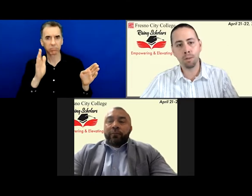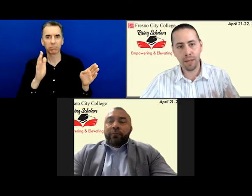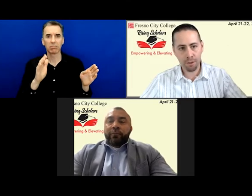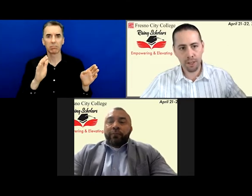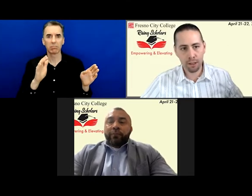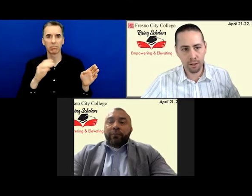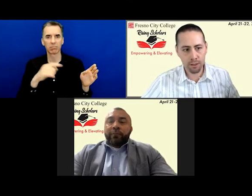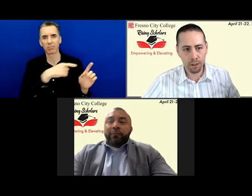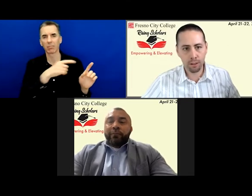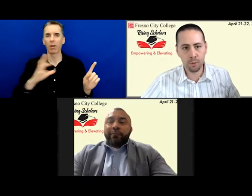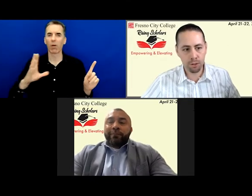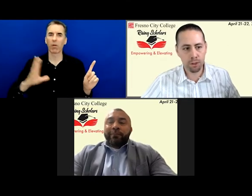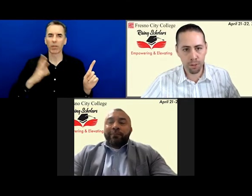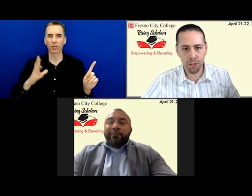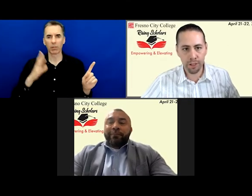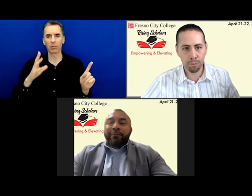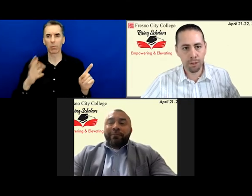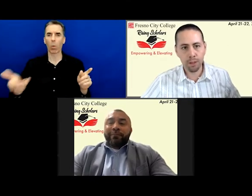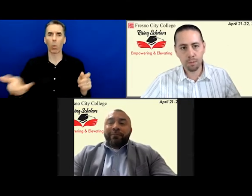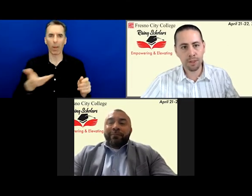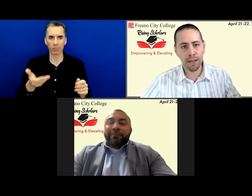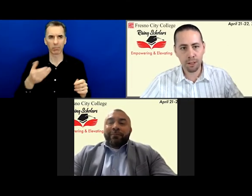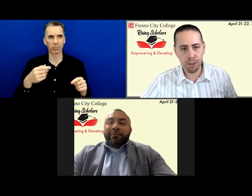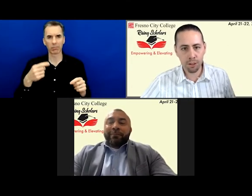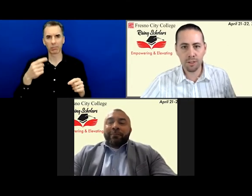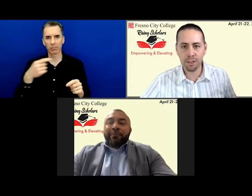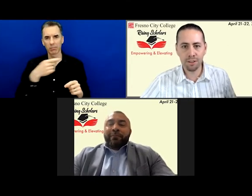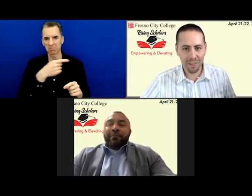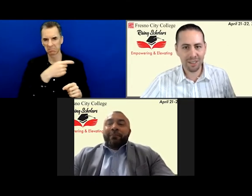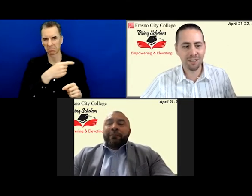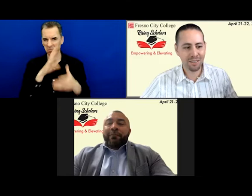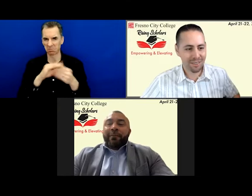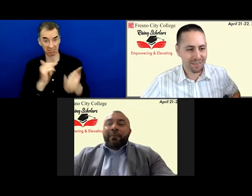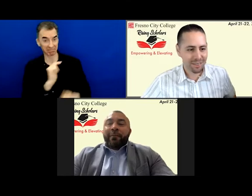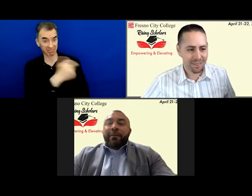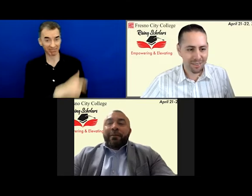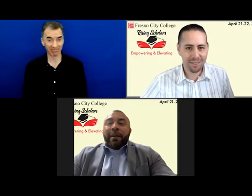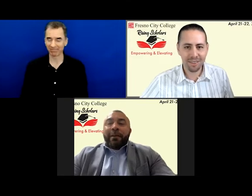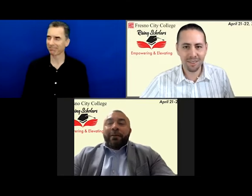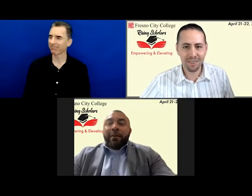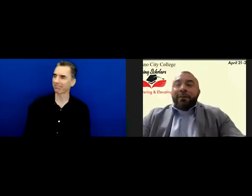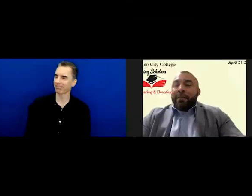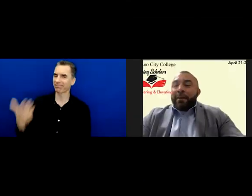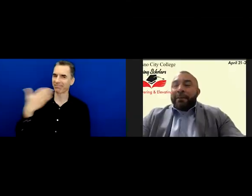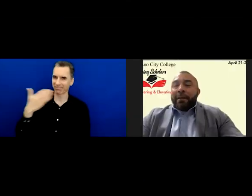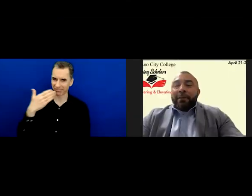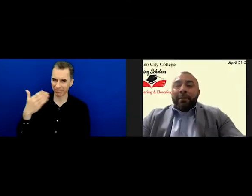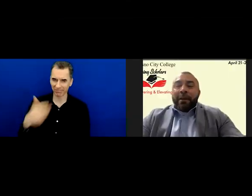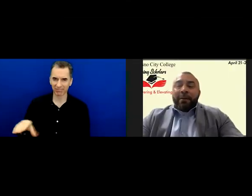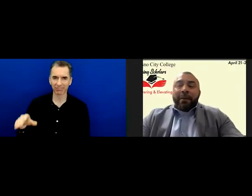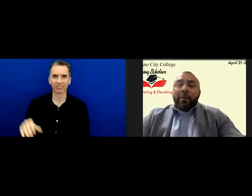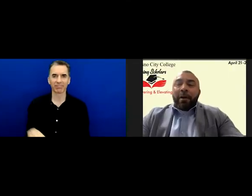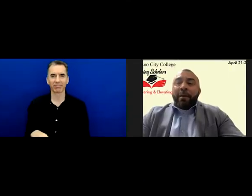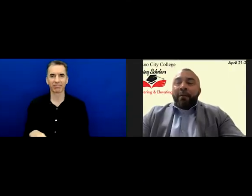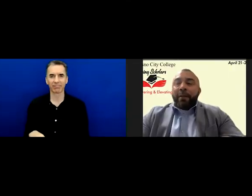welcome on behalf of the college. We truly appreciate it. And with that, I'll turn it over to you. Thank you. Thank you, Dr. Ramirez. Thank you